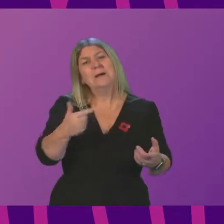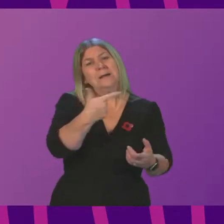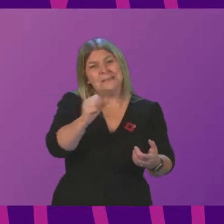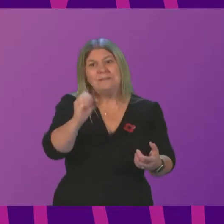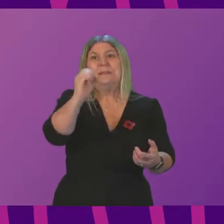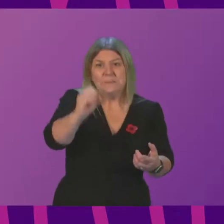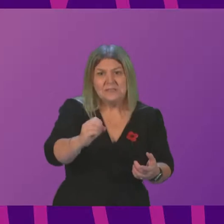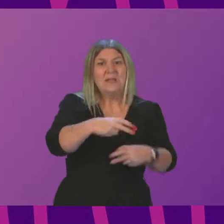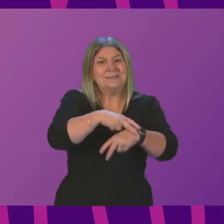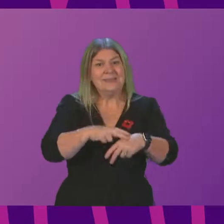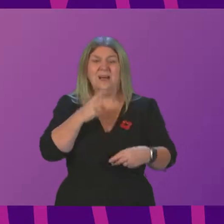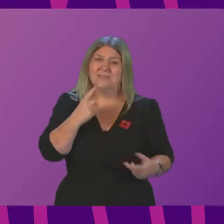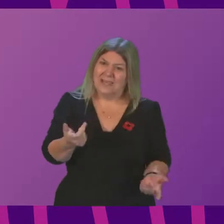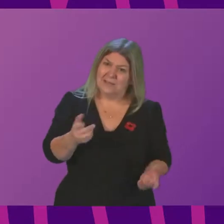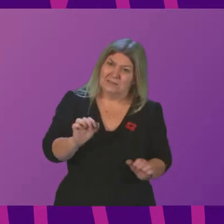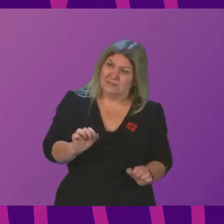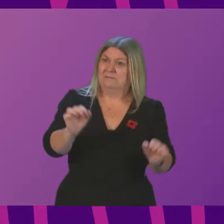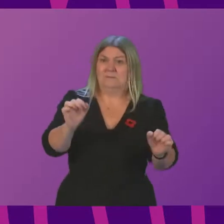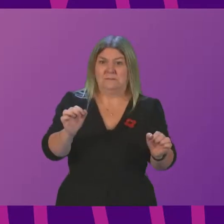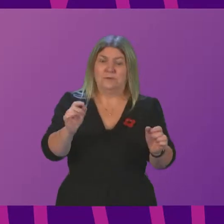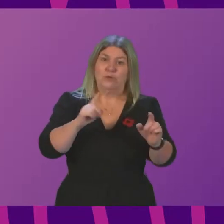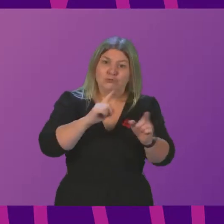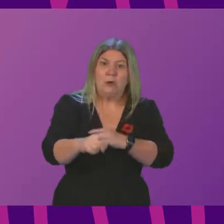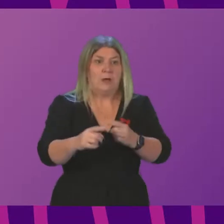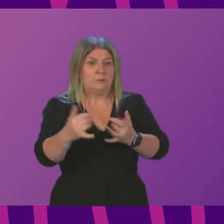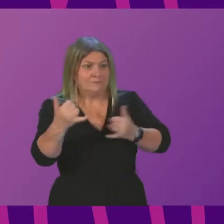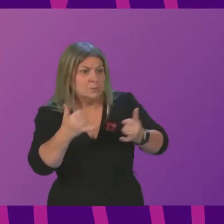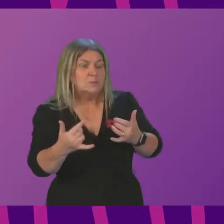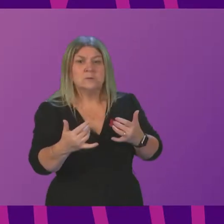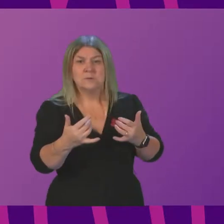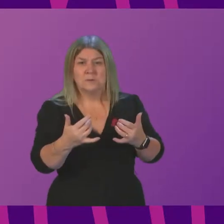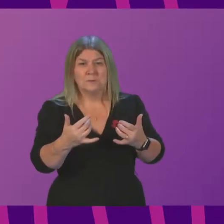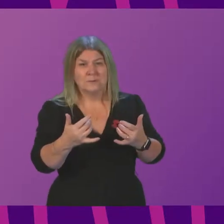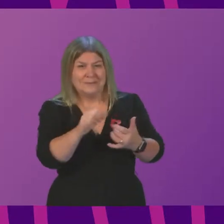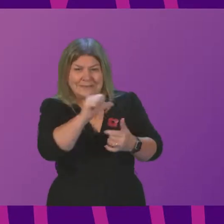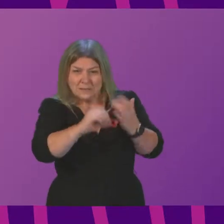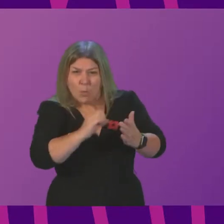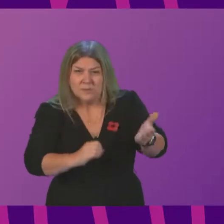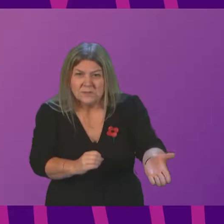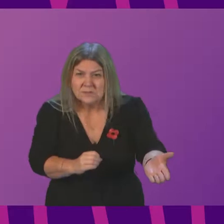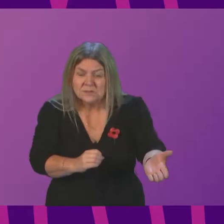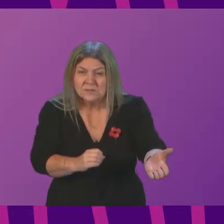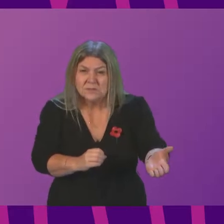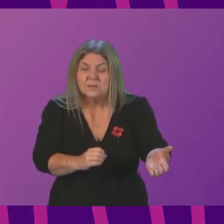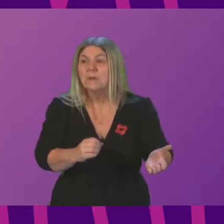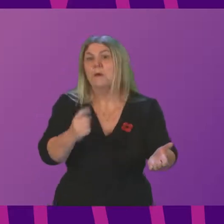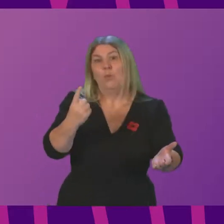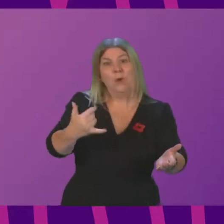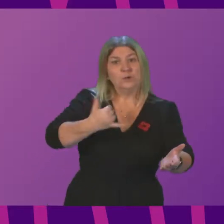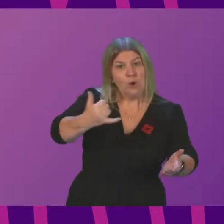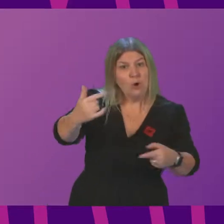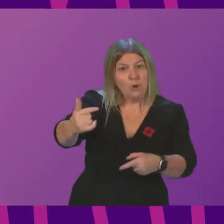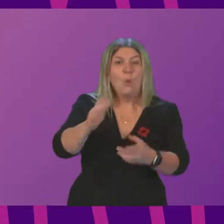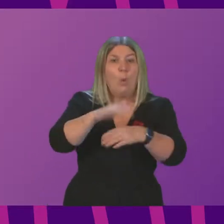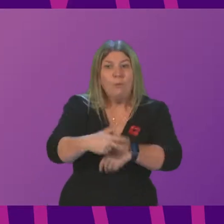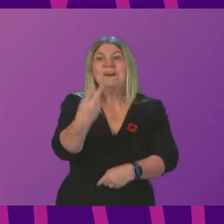said that their calls had taken more than six hours to complete. A shocking 16% of staff said that at least one of their calls had taken